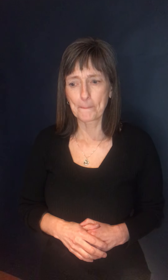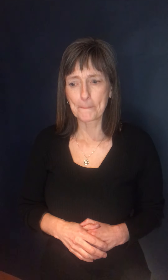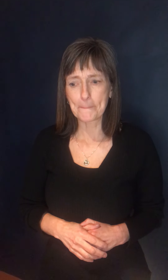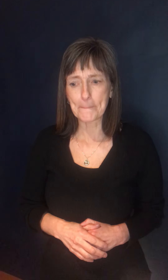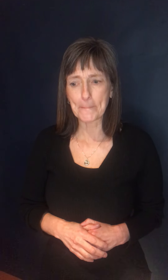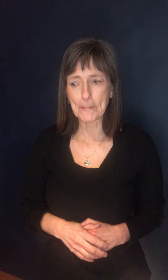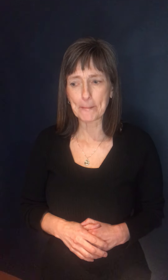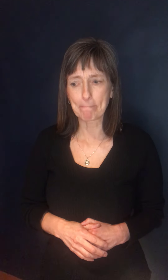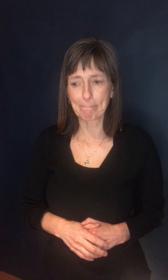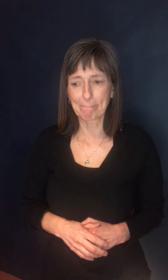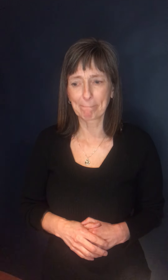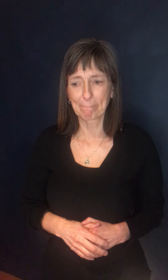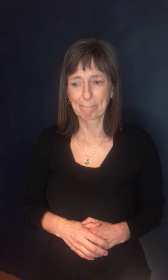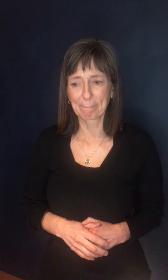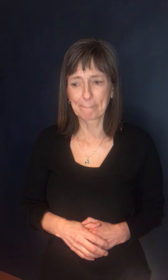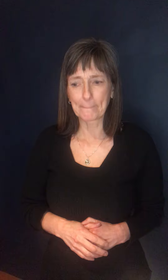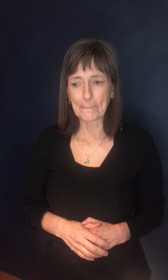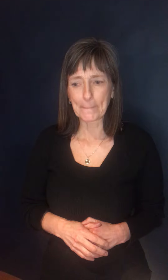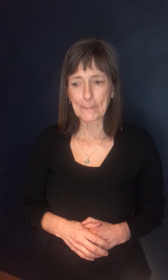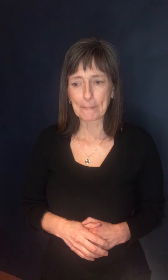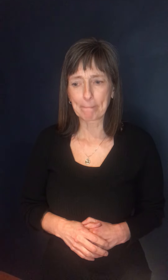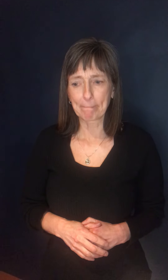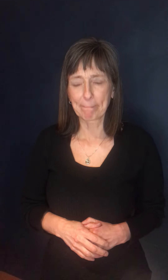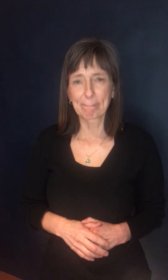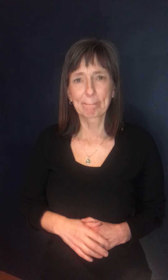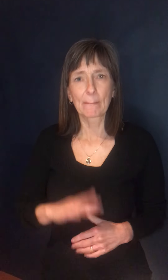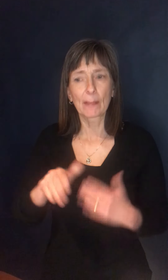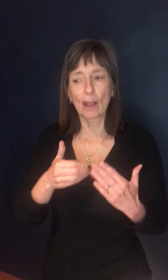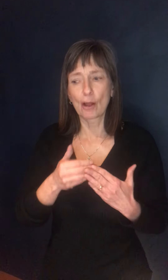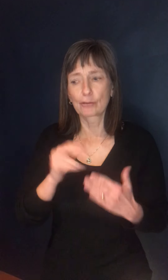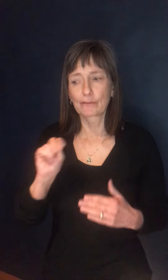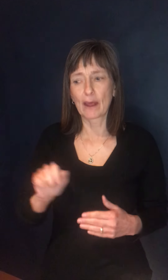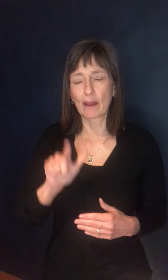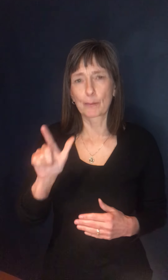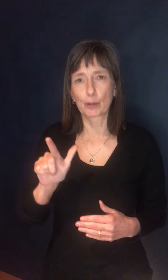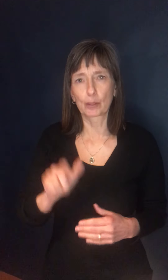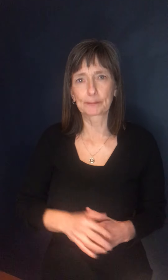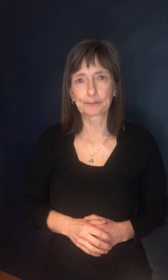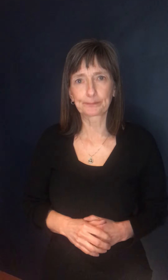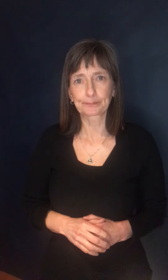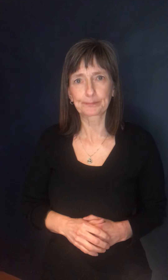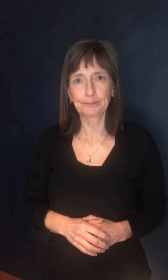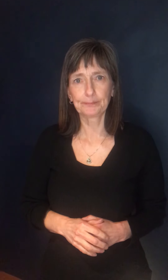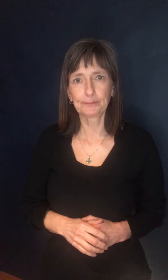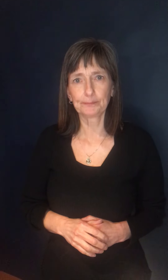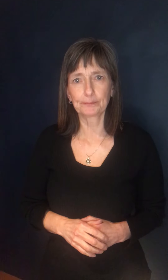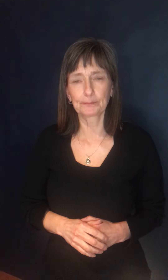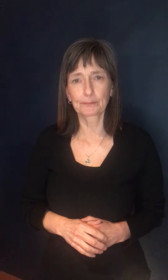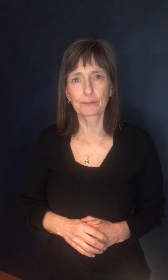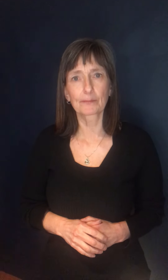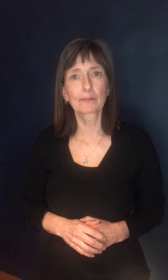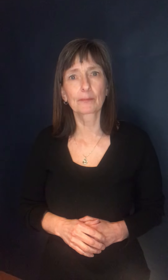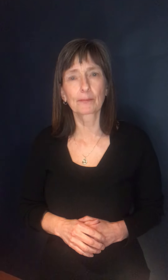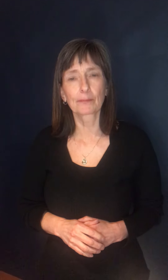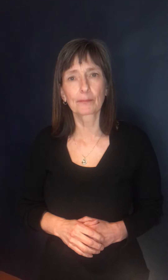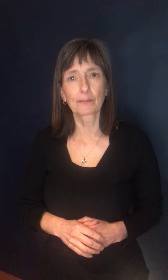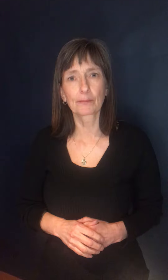Our next questions are from Elizabeth Whitten with All Newfoundland Labrador. Please go ahead. Thank you. Earlier this week, the St.